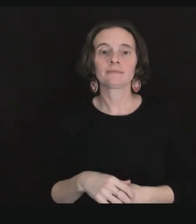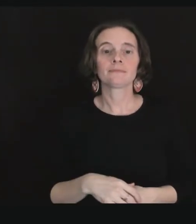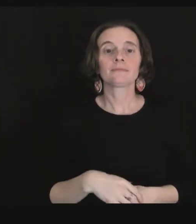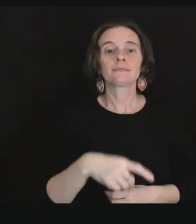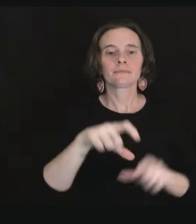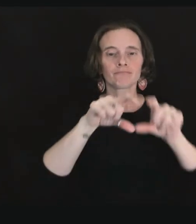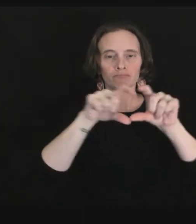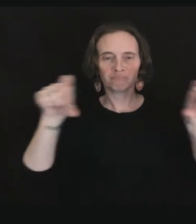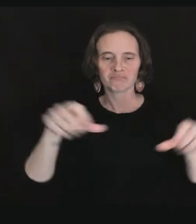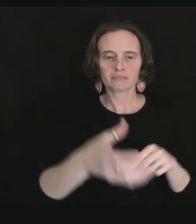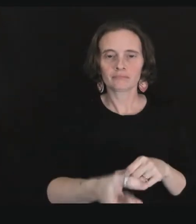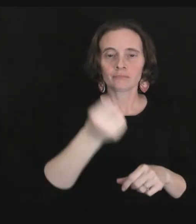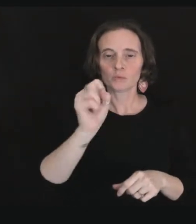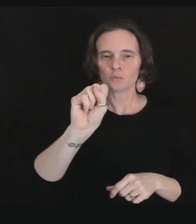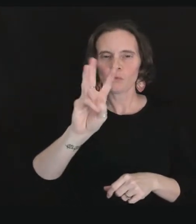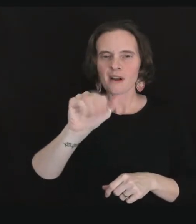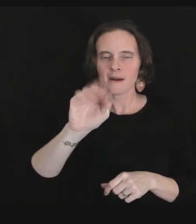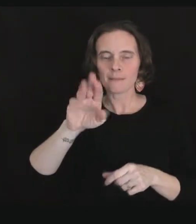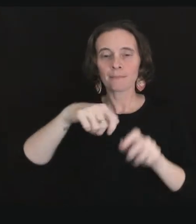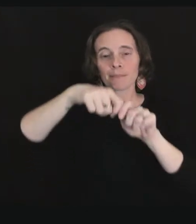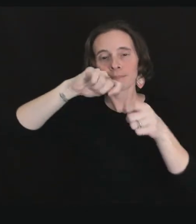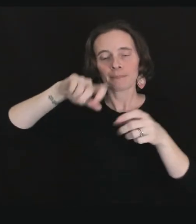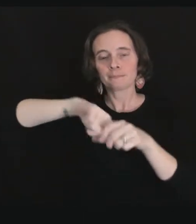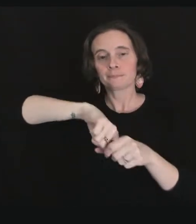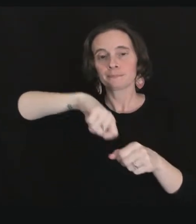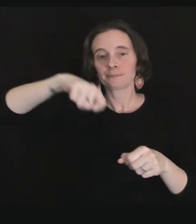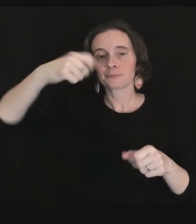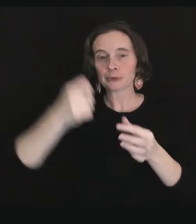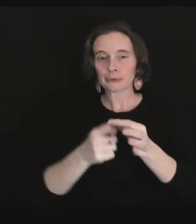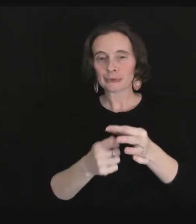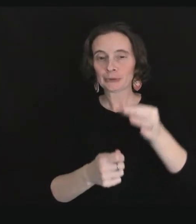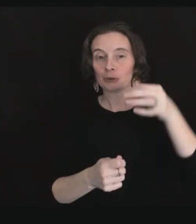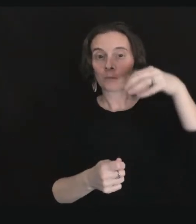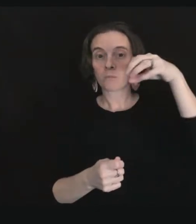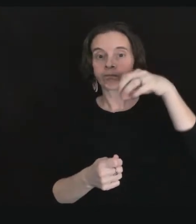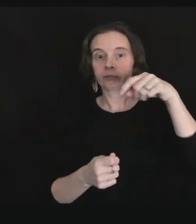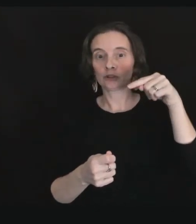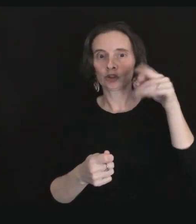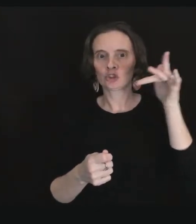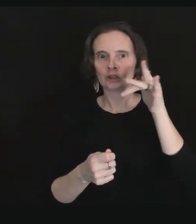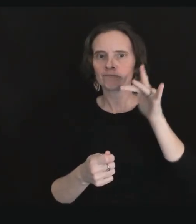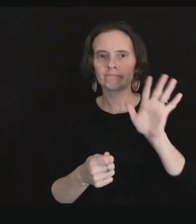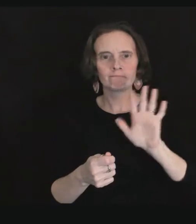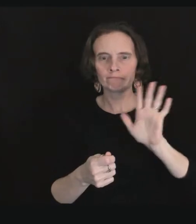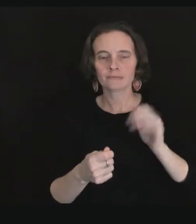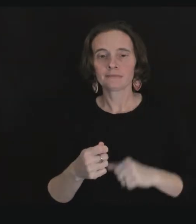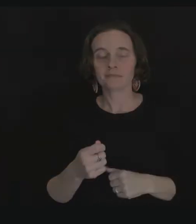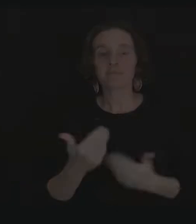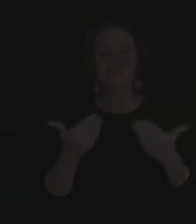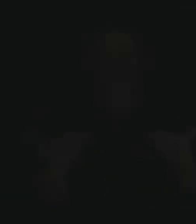Remove the swab from its wrapper, being careful not to touch the swab end.